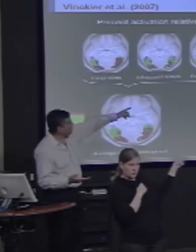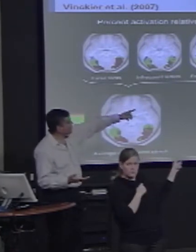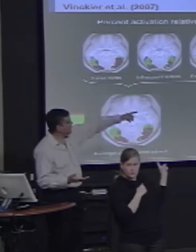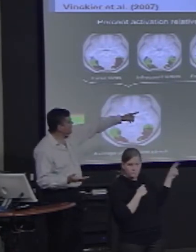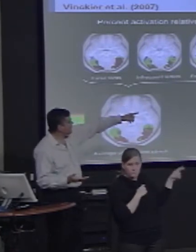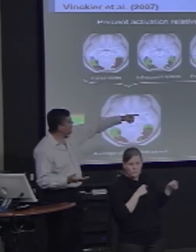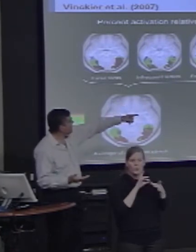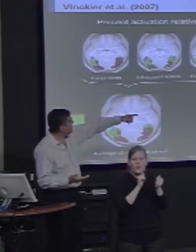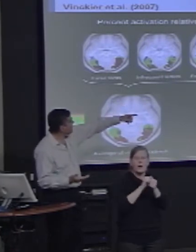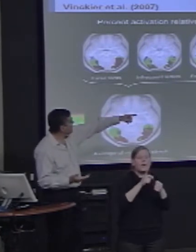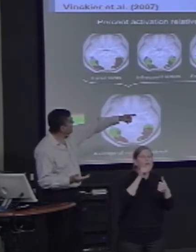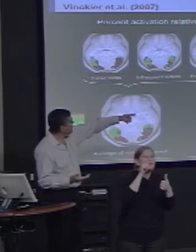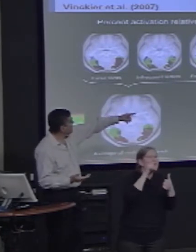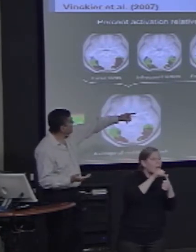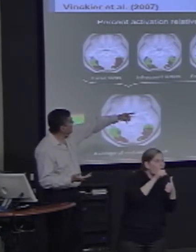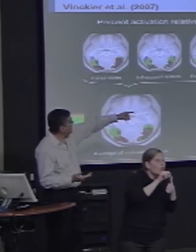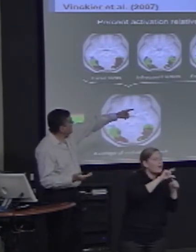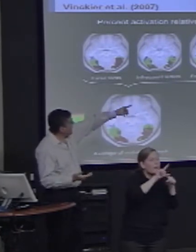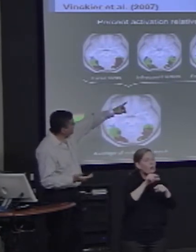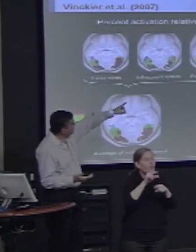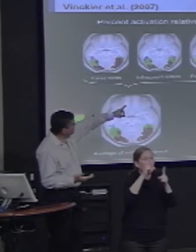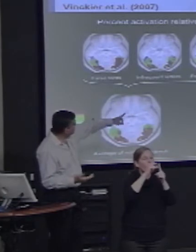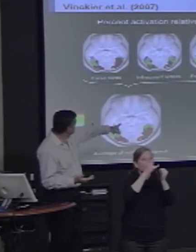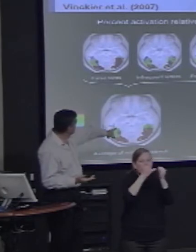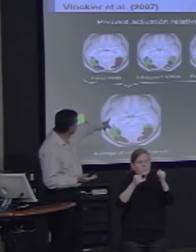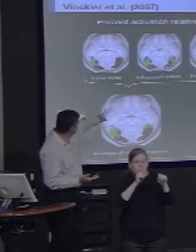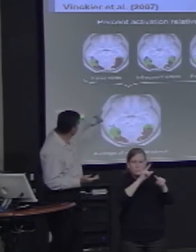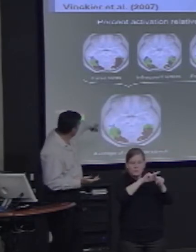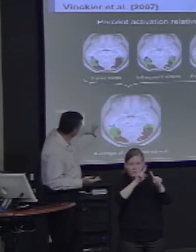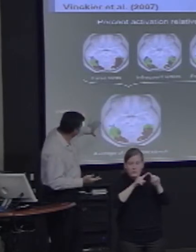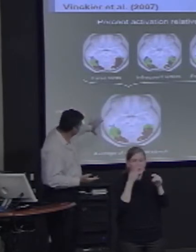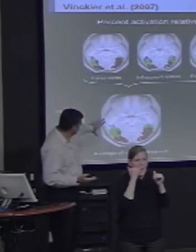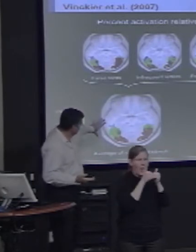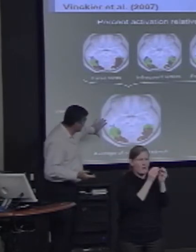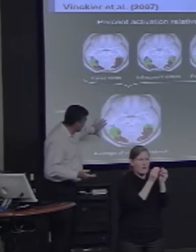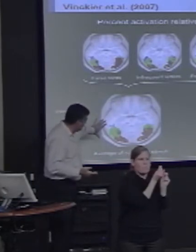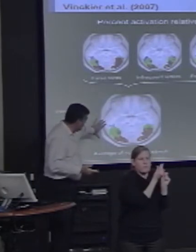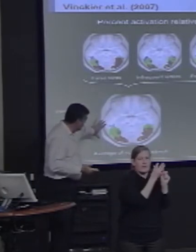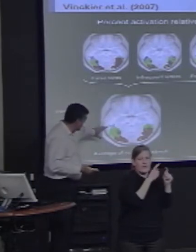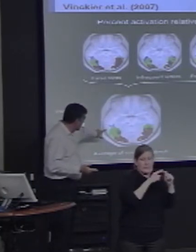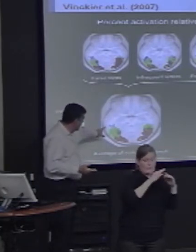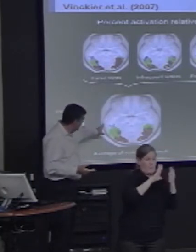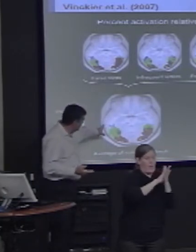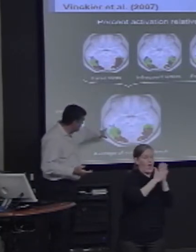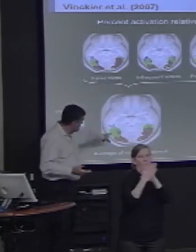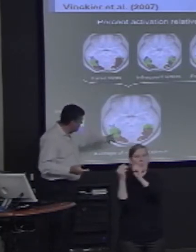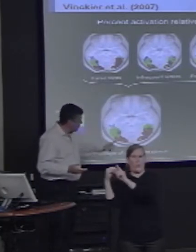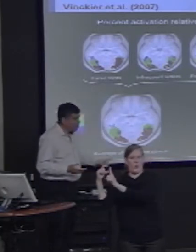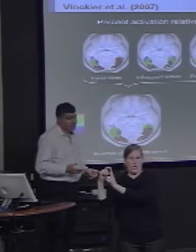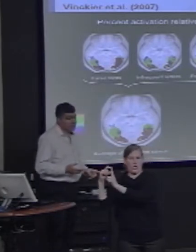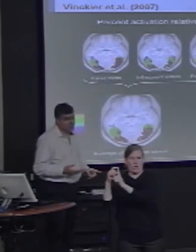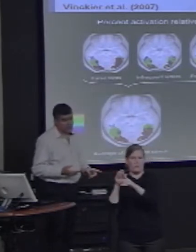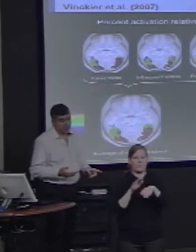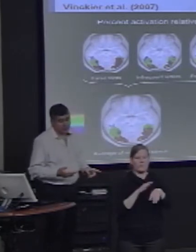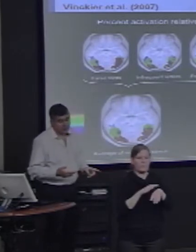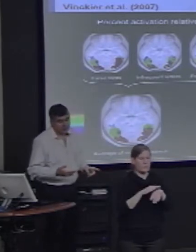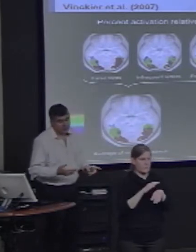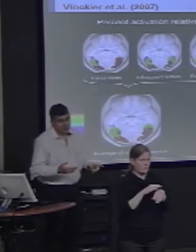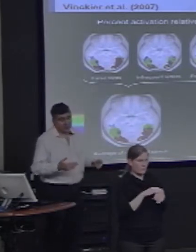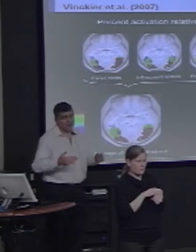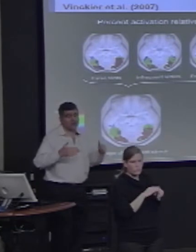how word-like they are. And what's plotted, let's just focus on this, is the proportion,